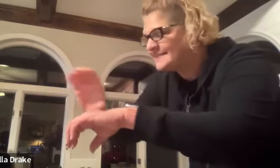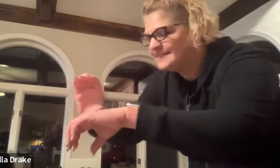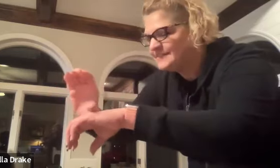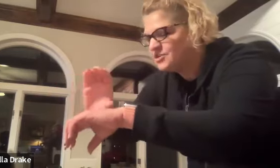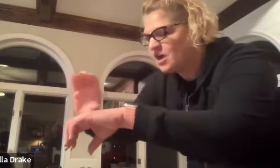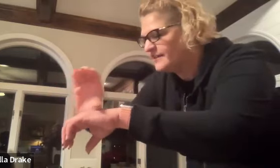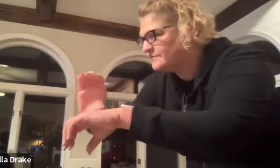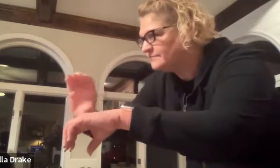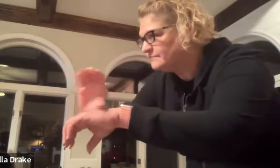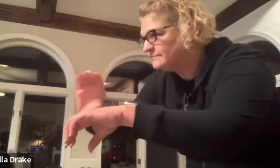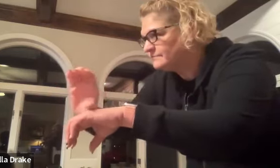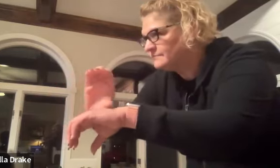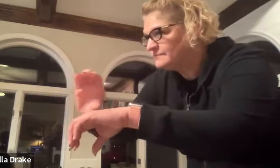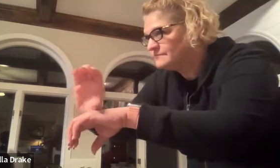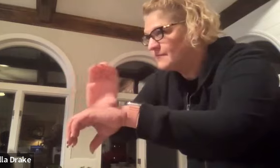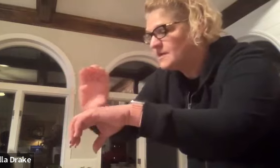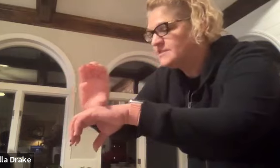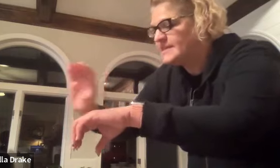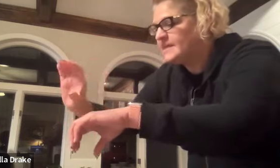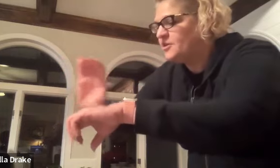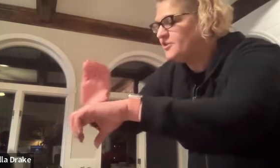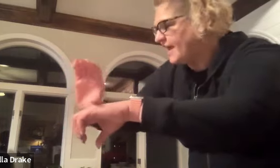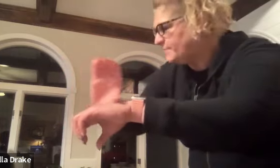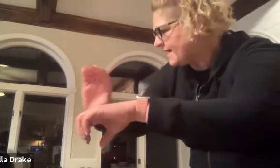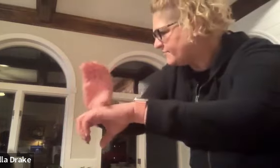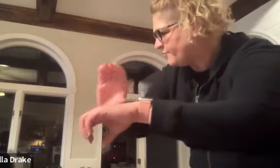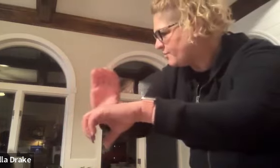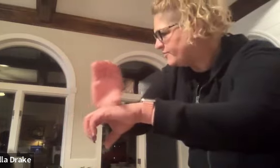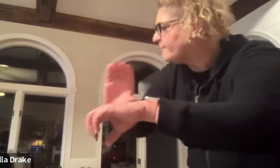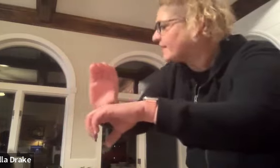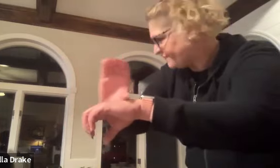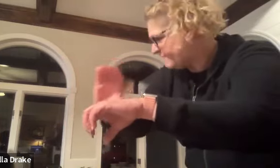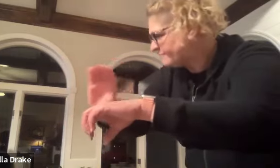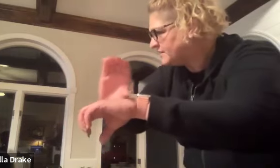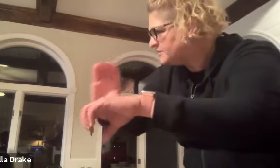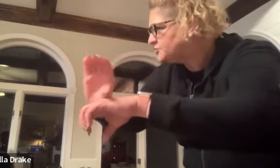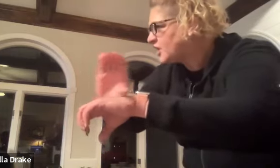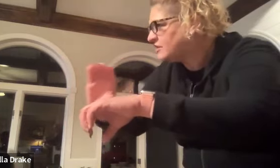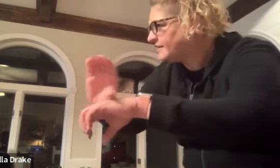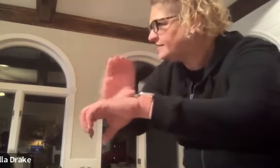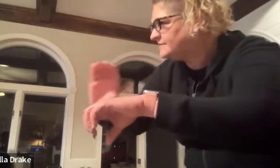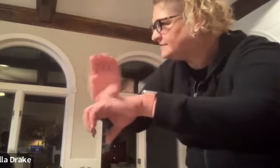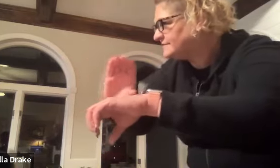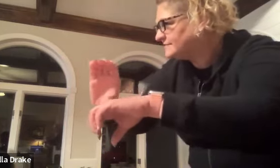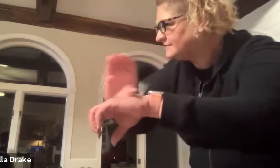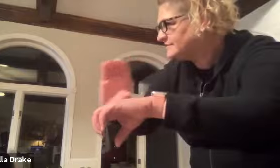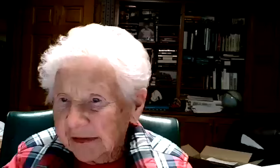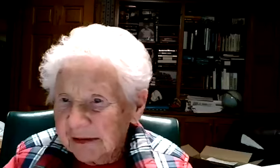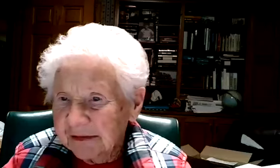hot chocolate see on your hand back and forth move it back and forth chocolate hot